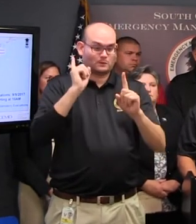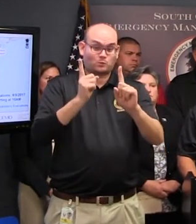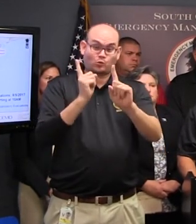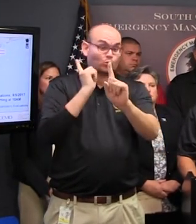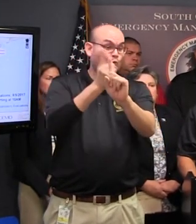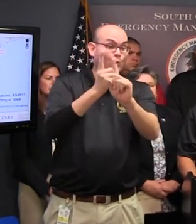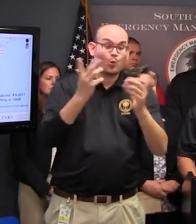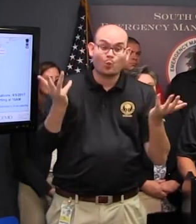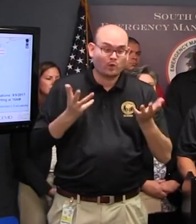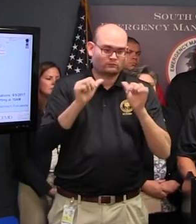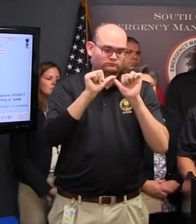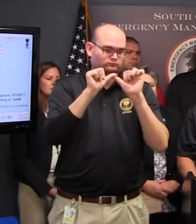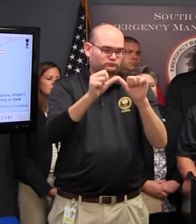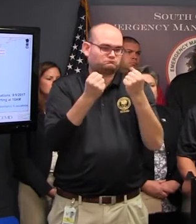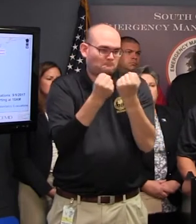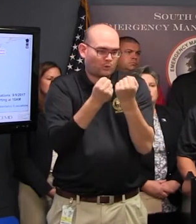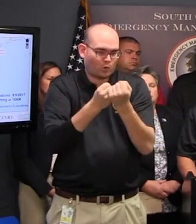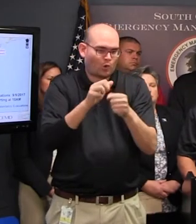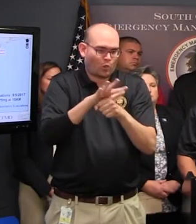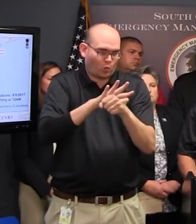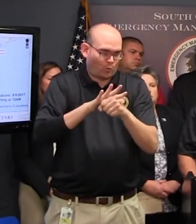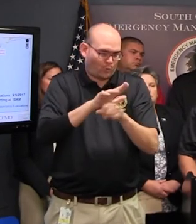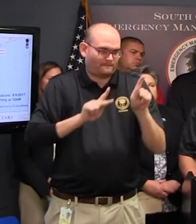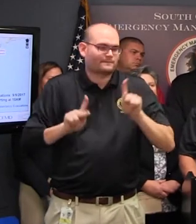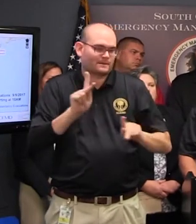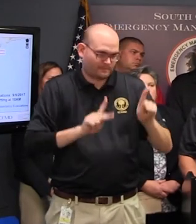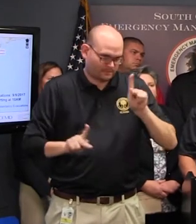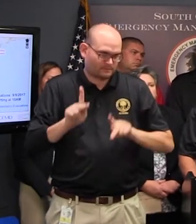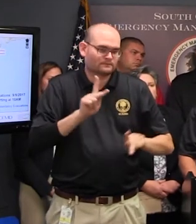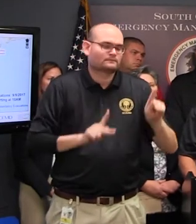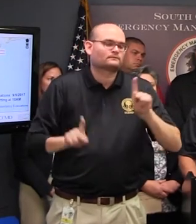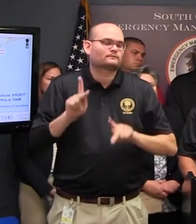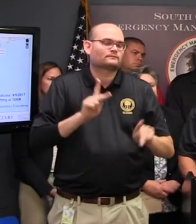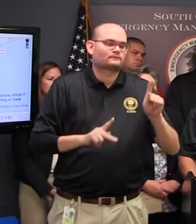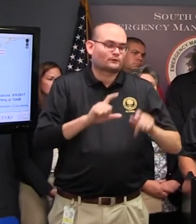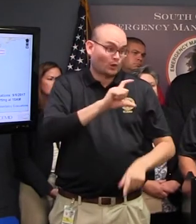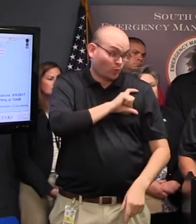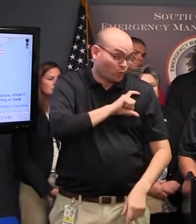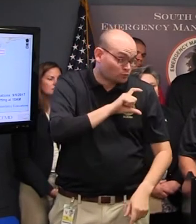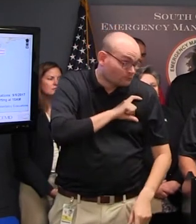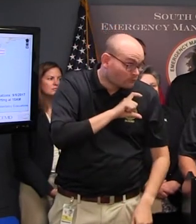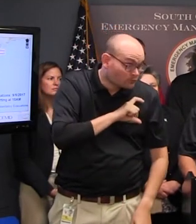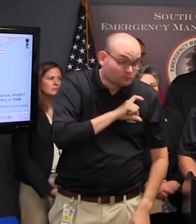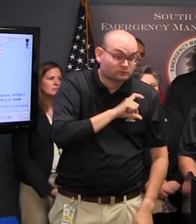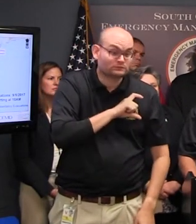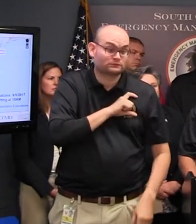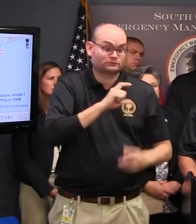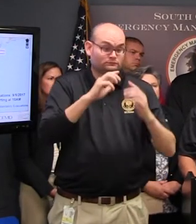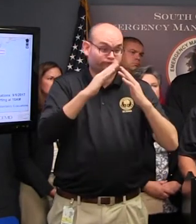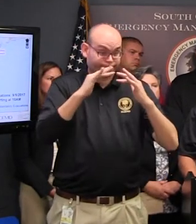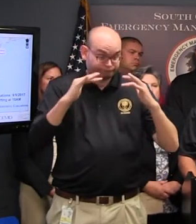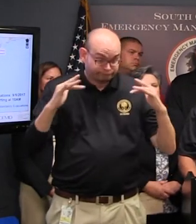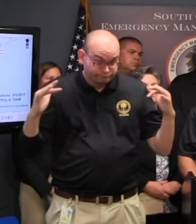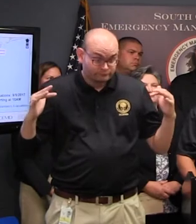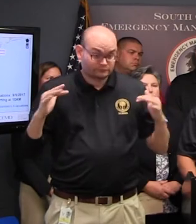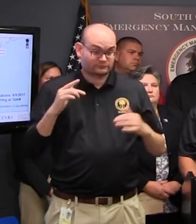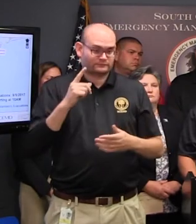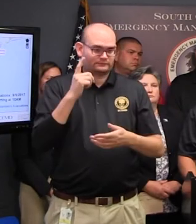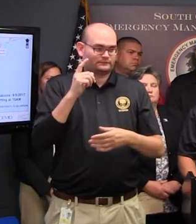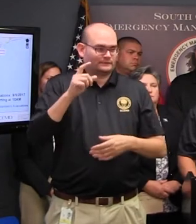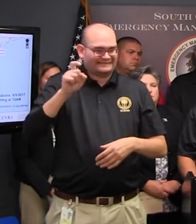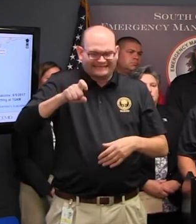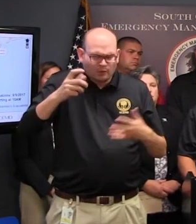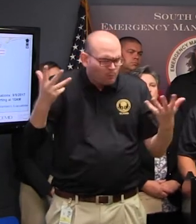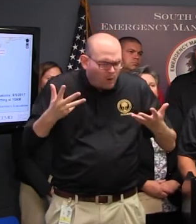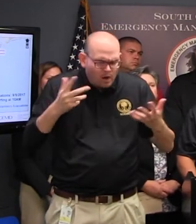authorities and whatever they might need in terms of resources we have got a number of requests in ranging from tarps to generators